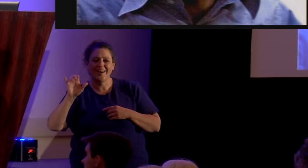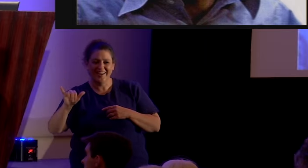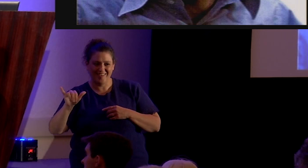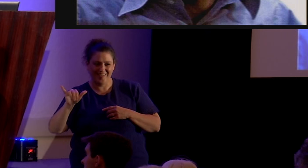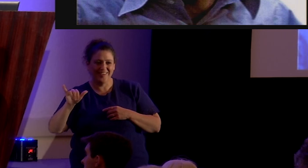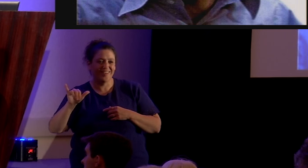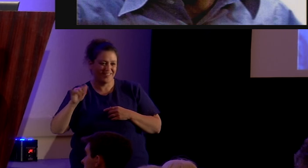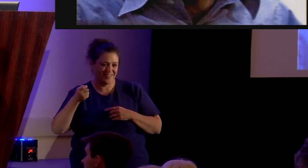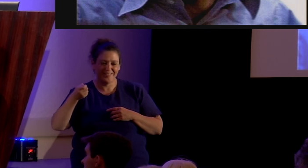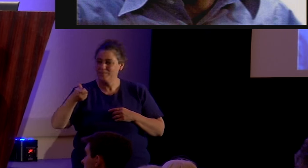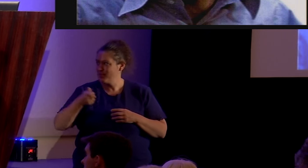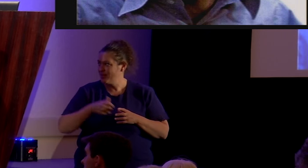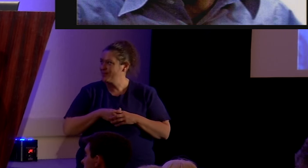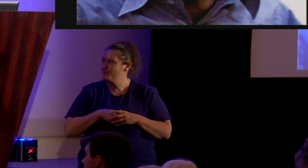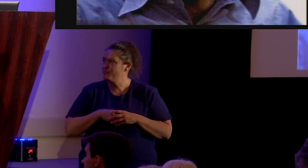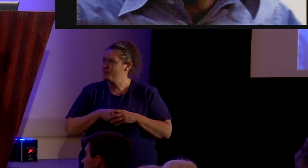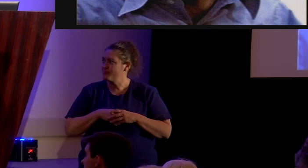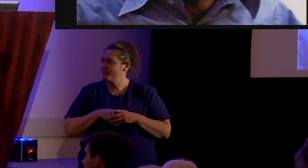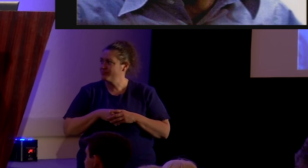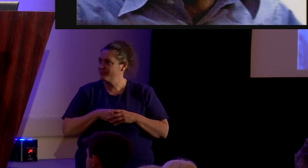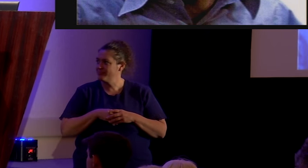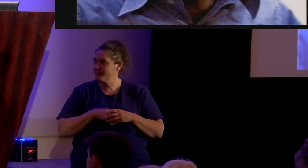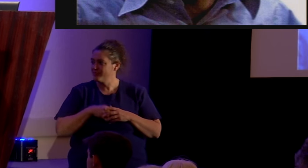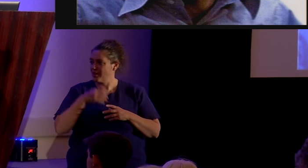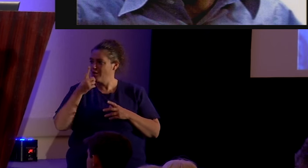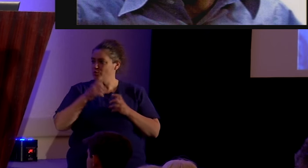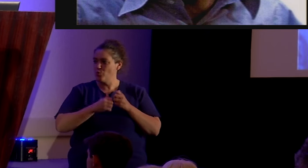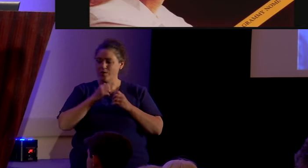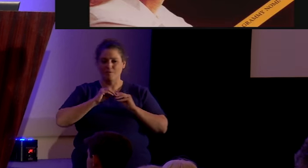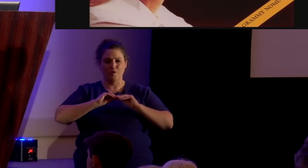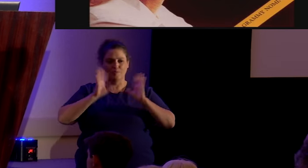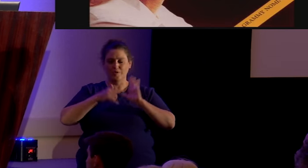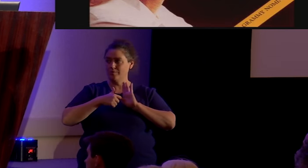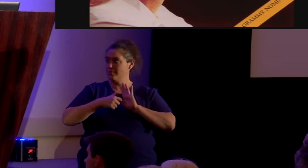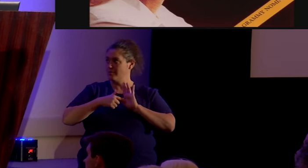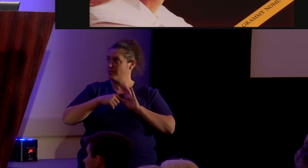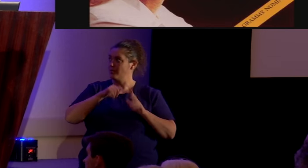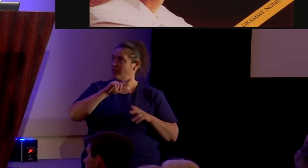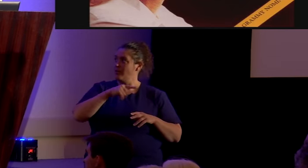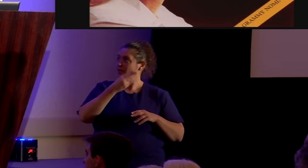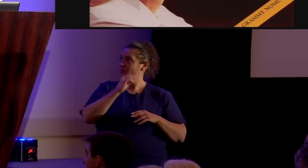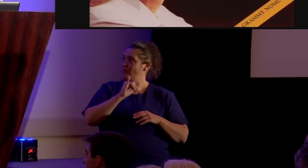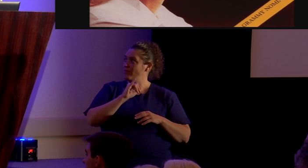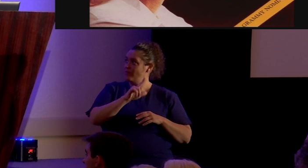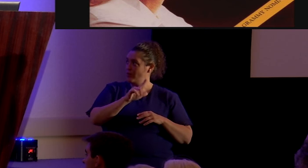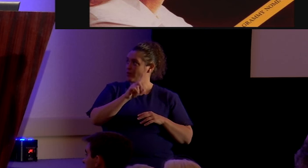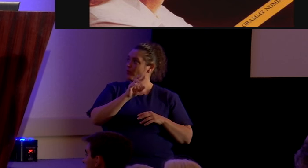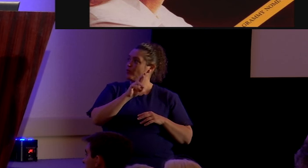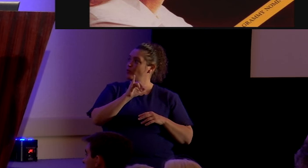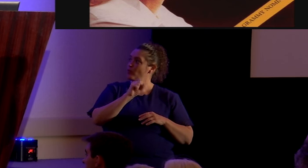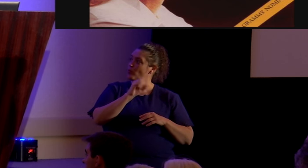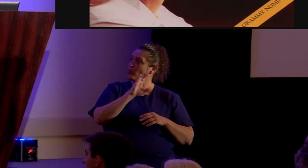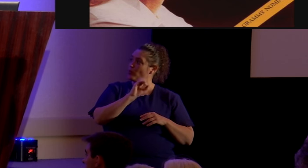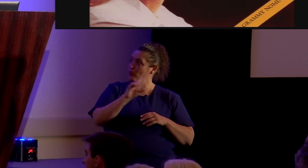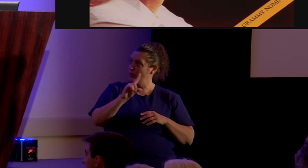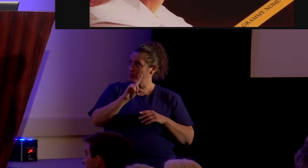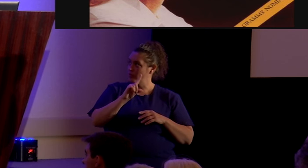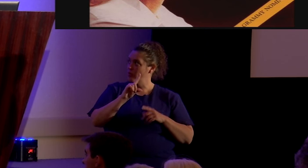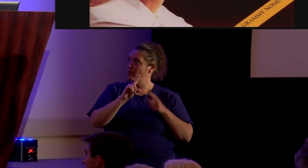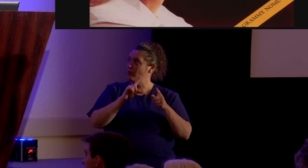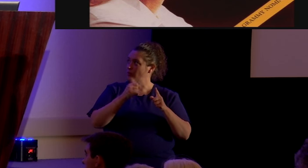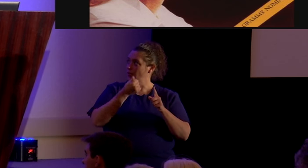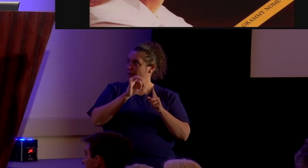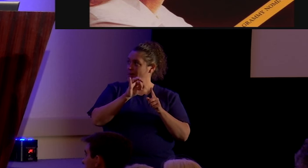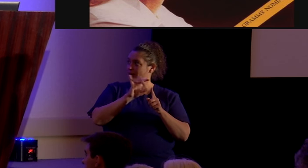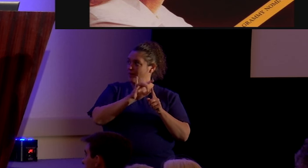a little bit here's one of the most blatant examples guy named phil driscoll this is from a classic album came out in 1983 called